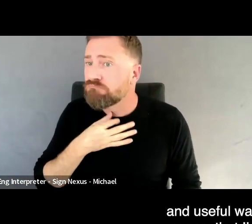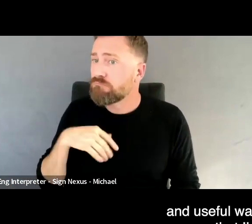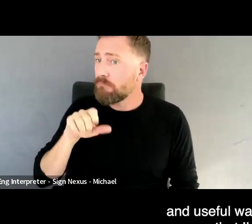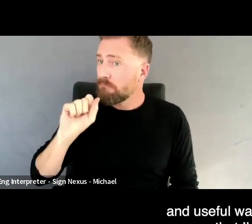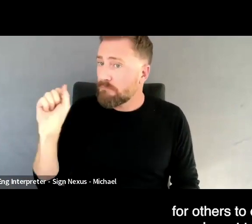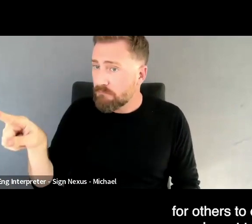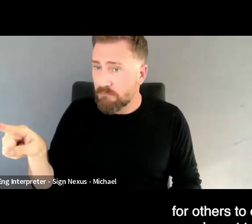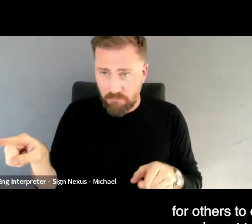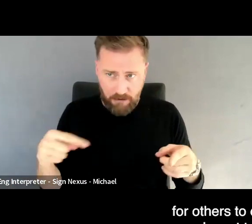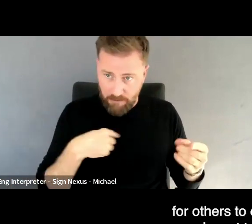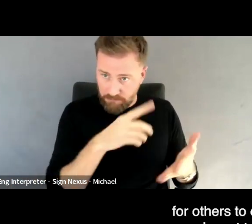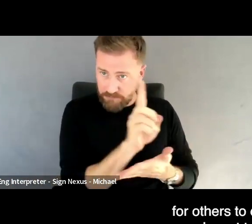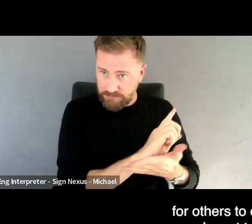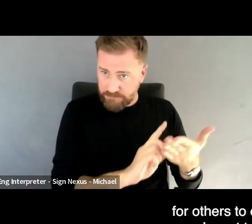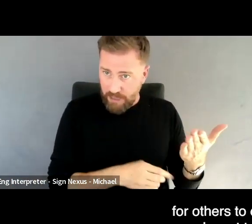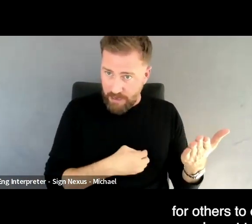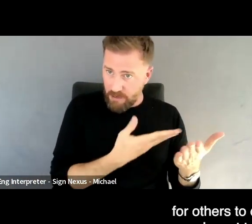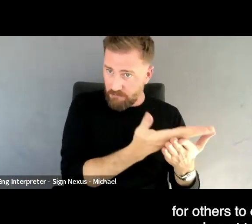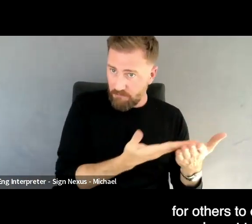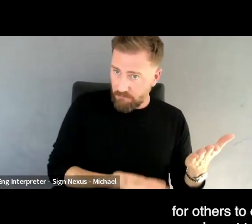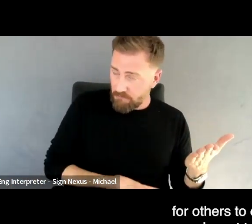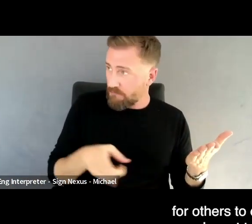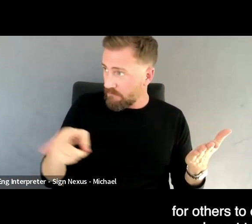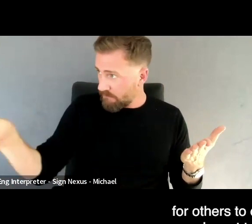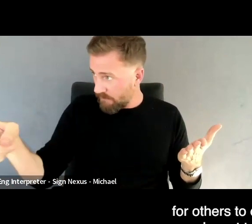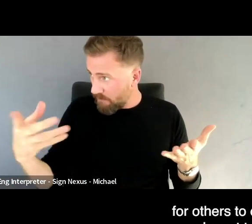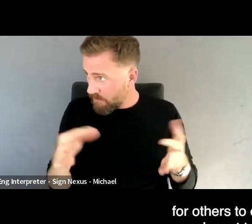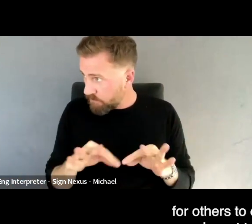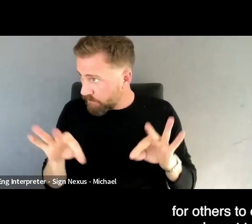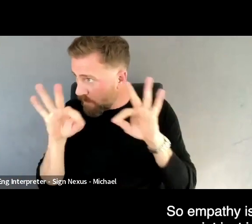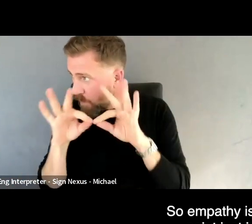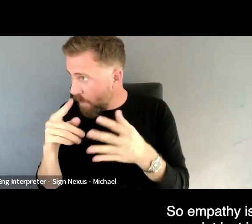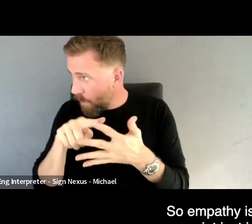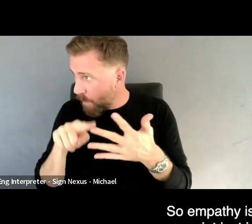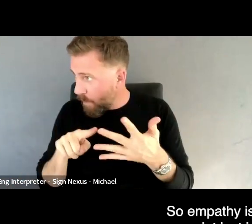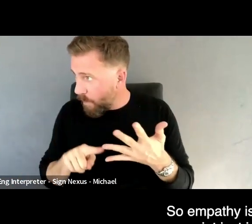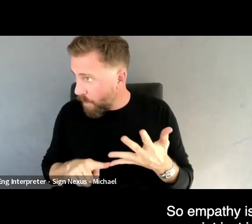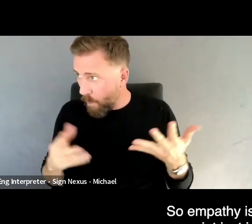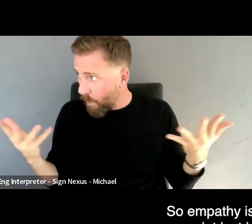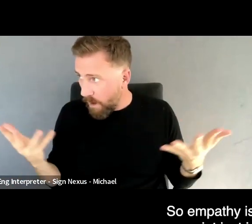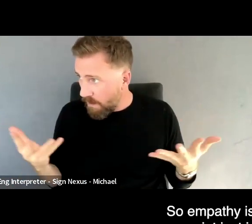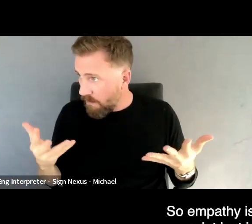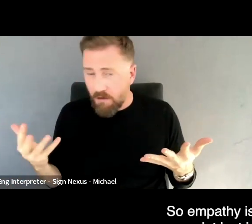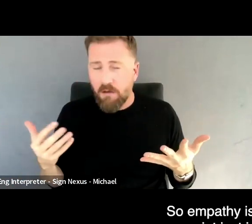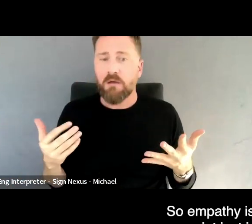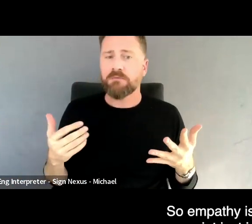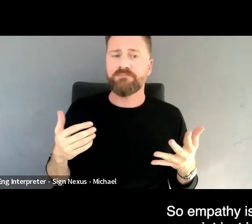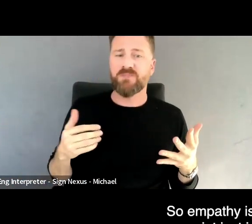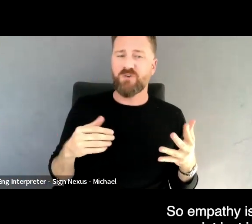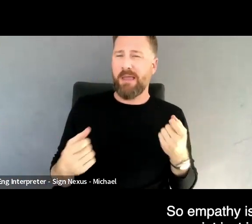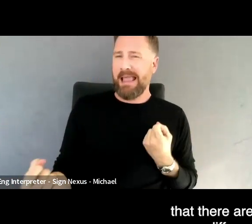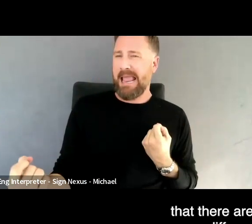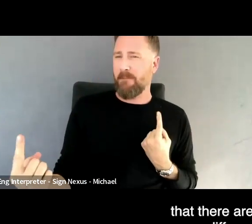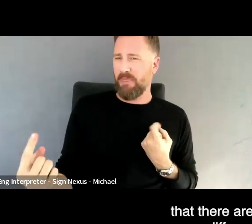designing for, for others to describe what's relevant to that space. So empathy is a great starting point just in recognizing